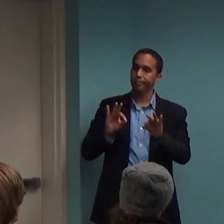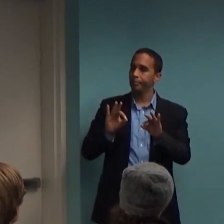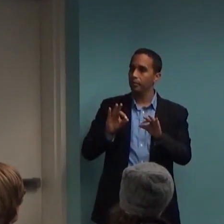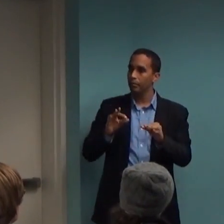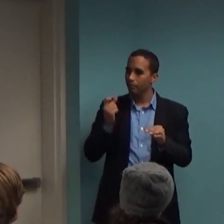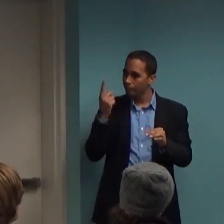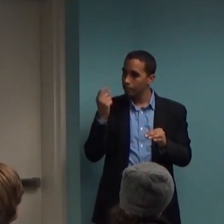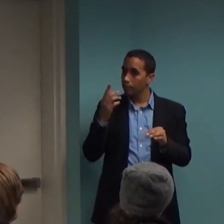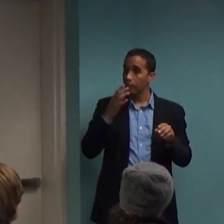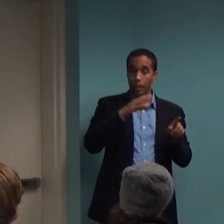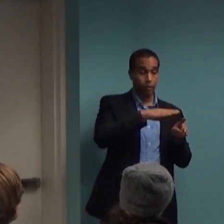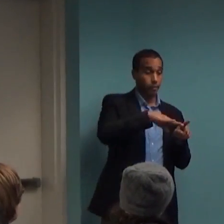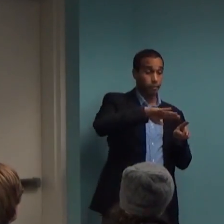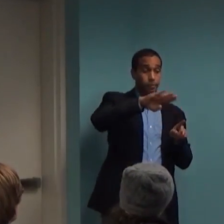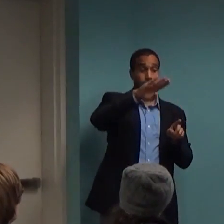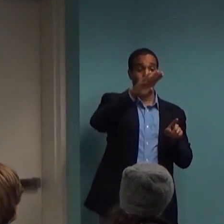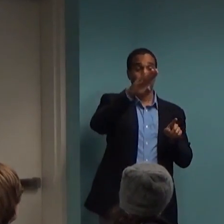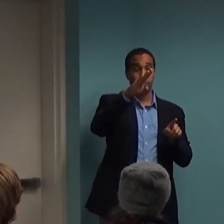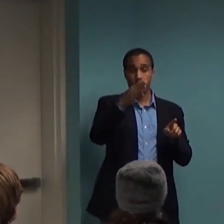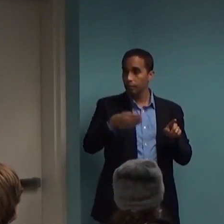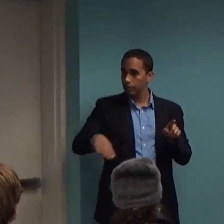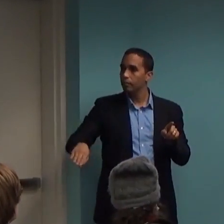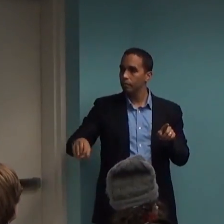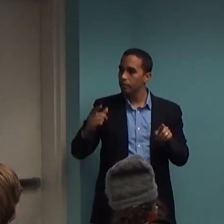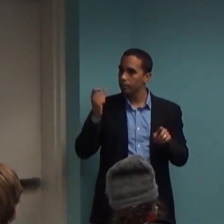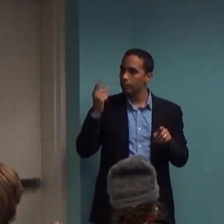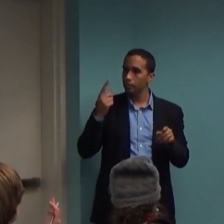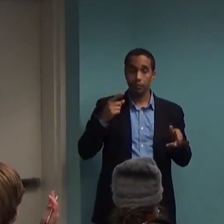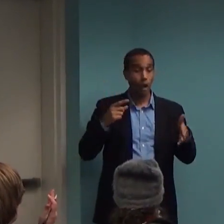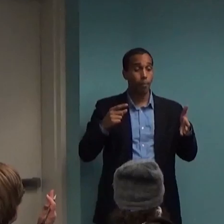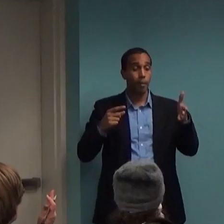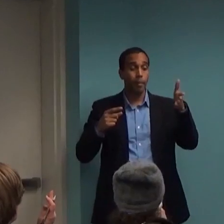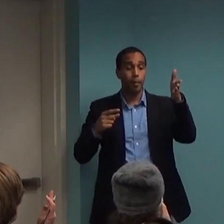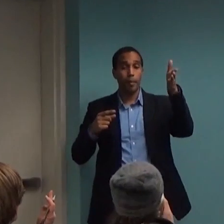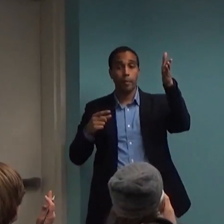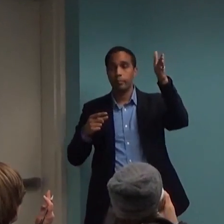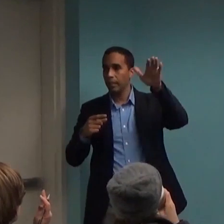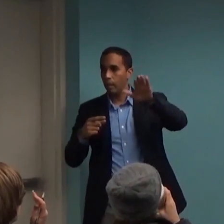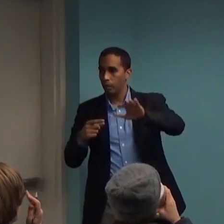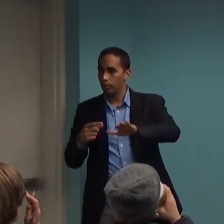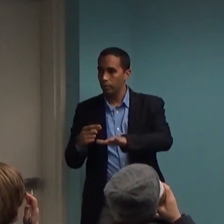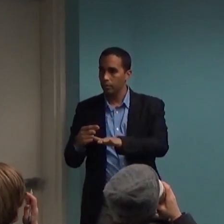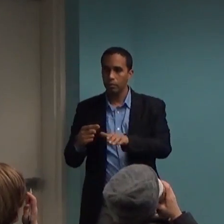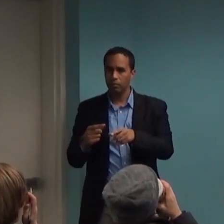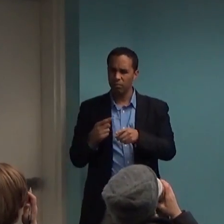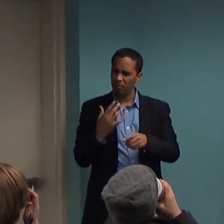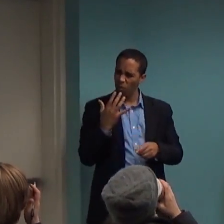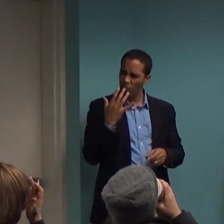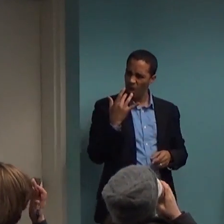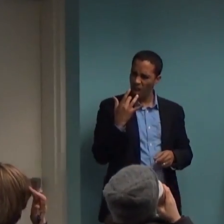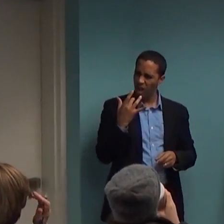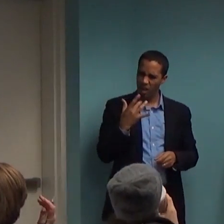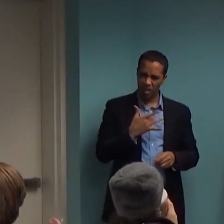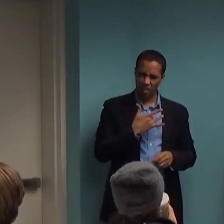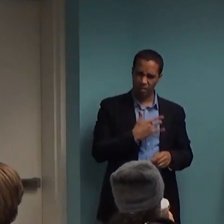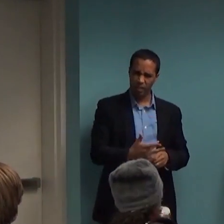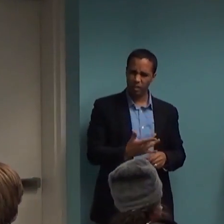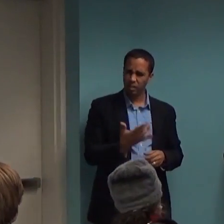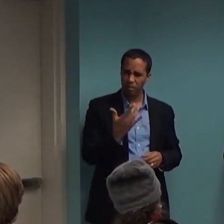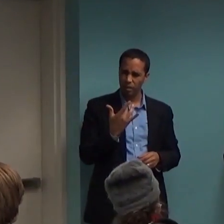be acquainted with that when you start. You should start asking those questions right when you get do they do that? So the reason that they do that is because they